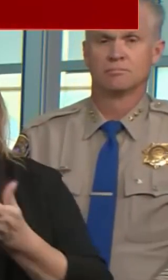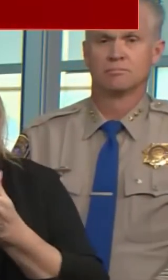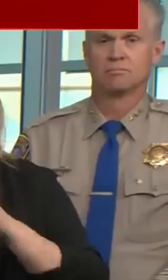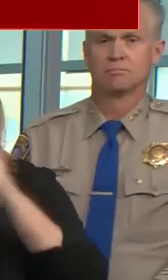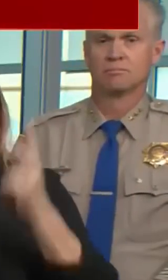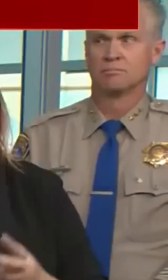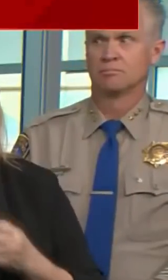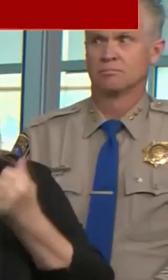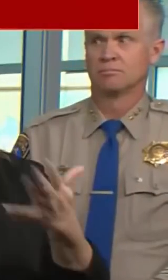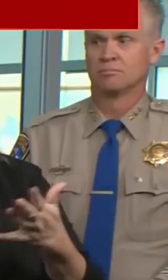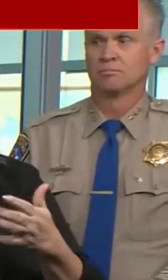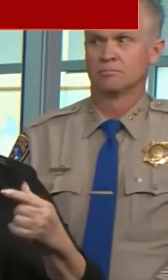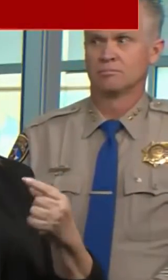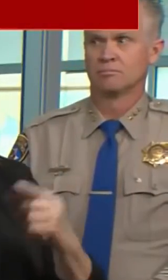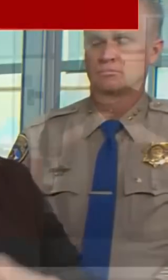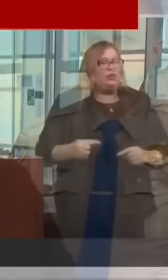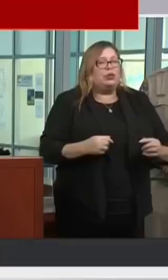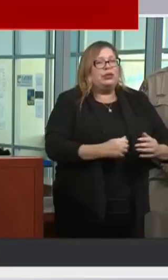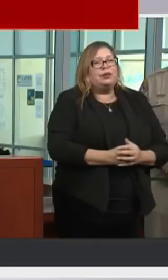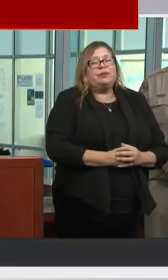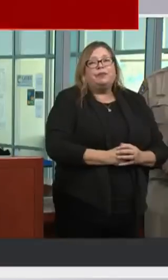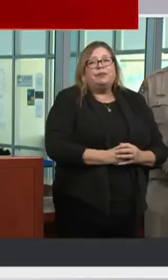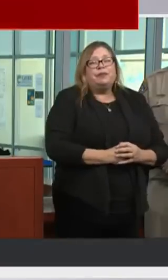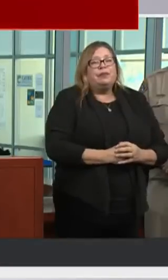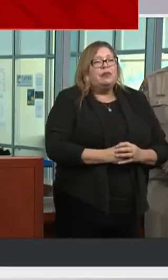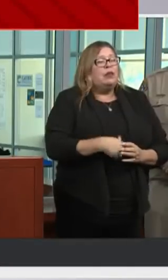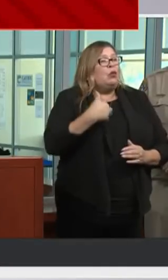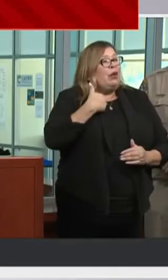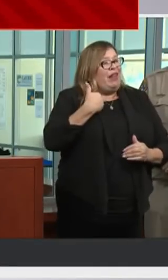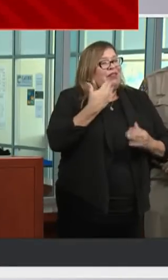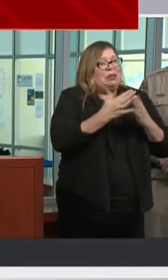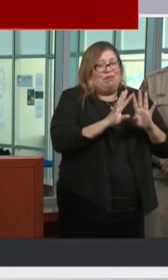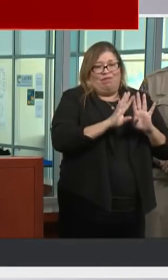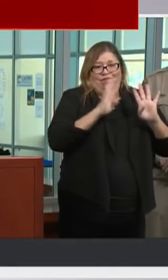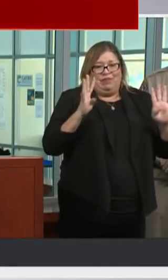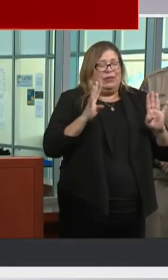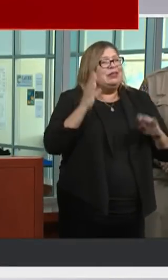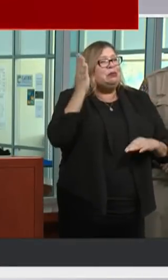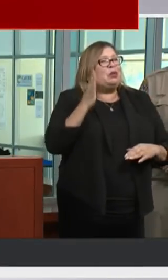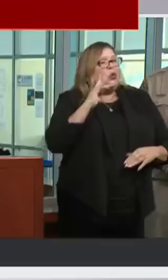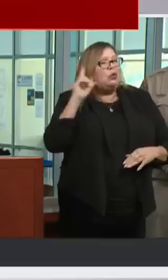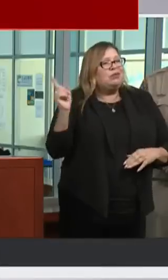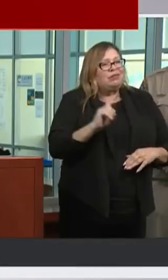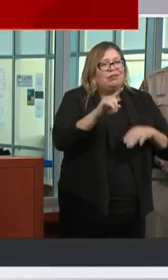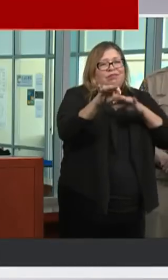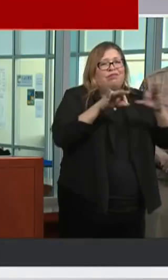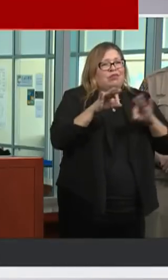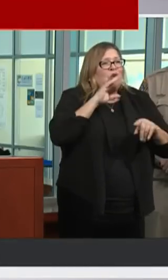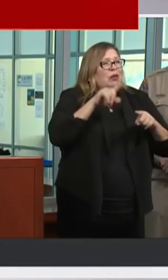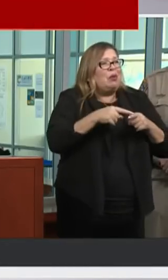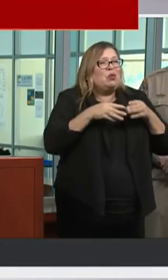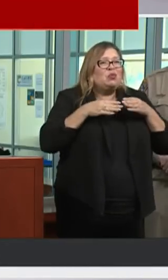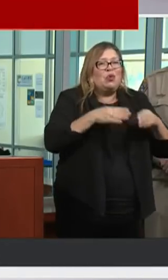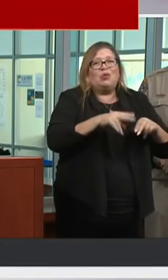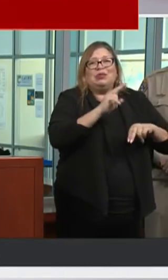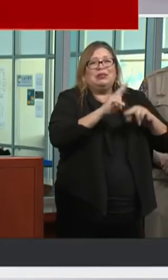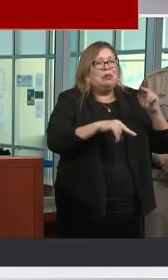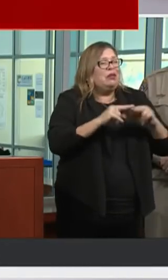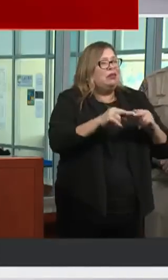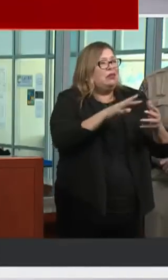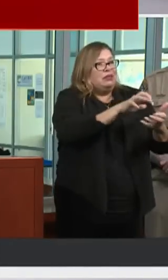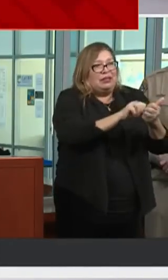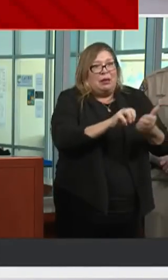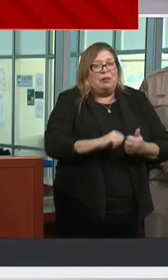And the infrastructure, we'll talk about, I have a few speakers here today, we'll talk about some of the infrastructure, both damage to roads